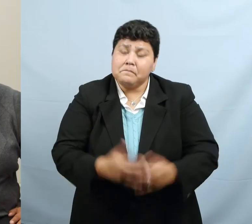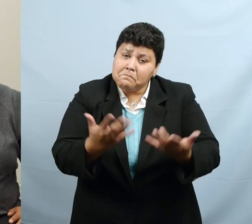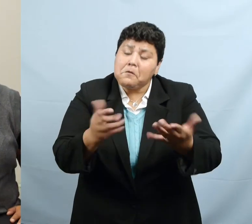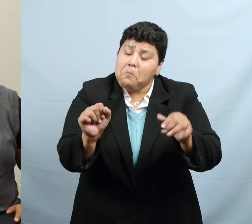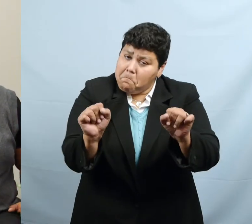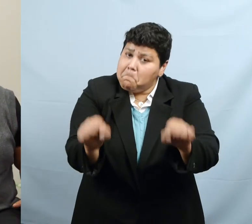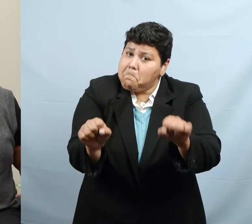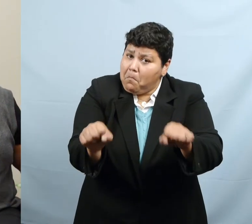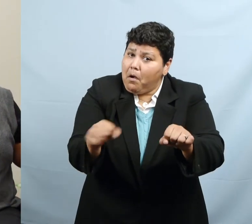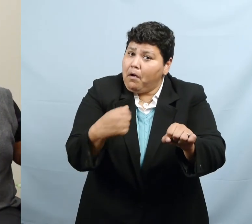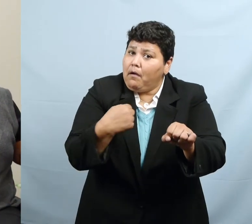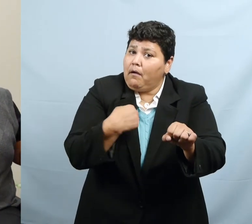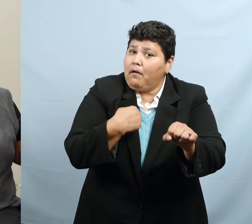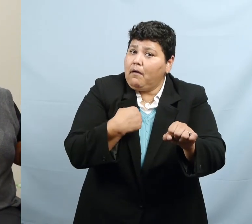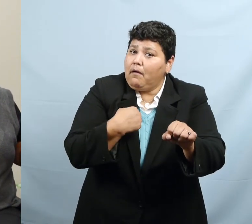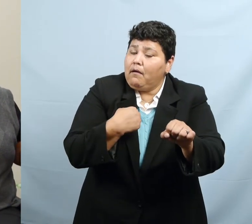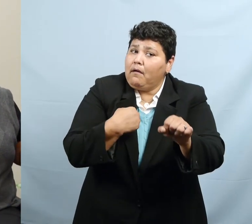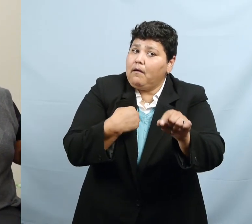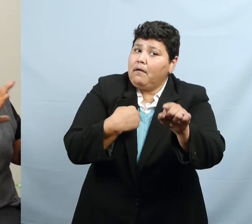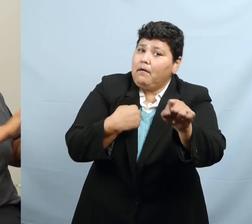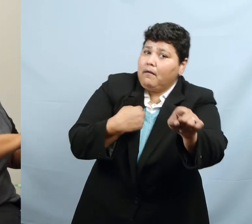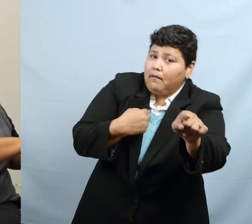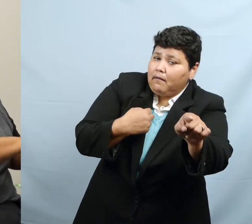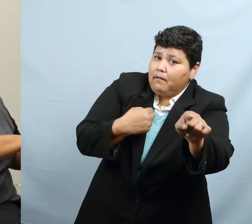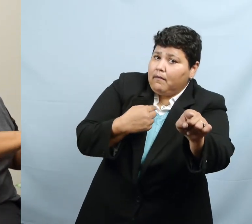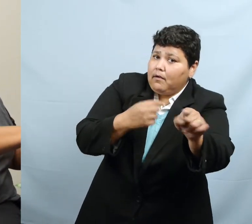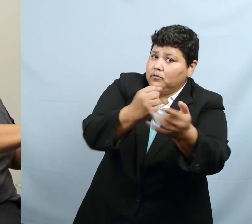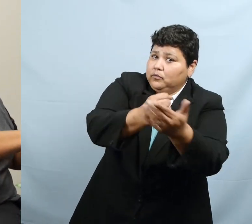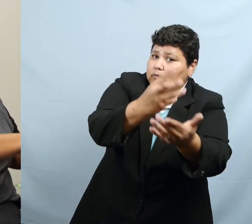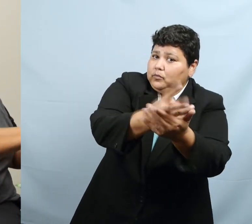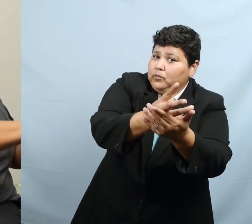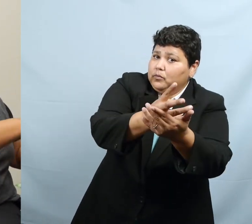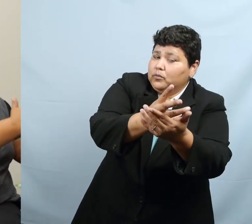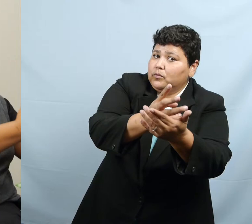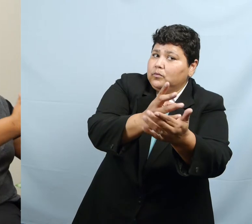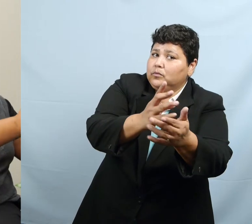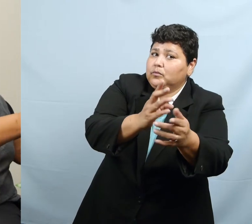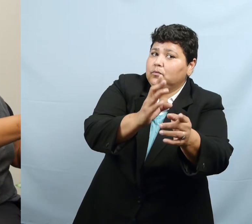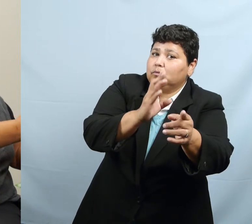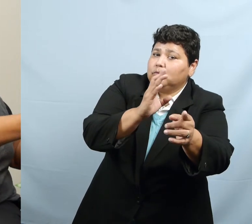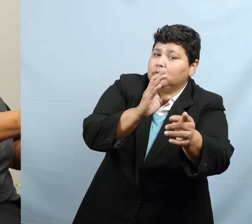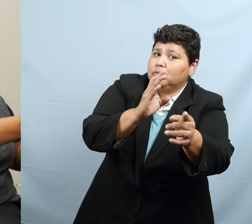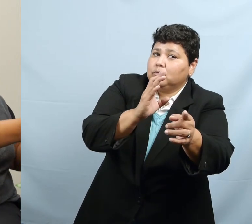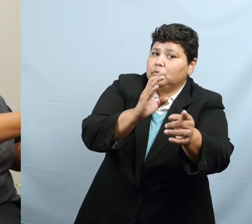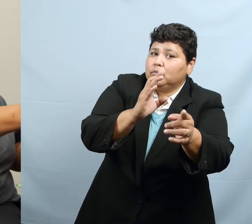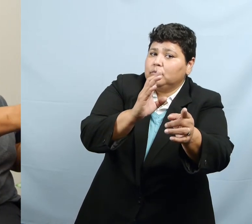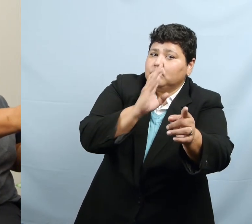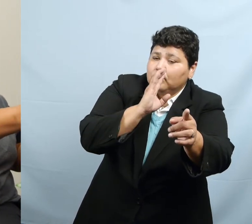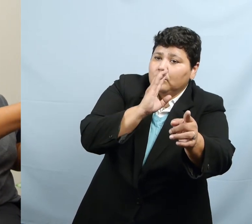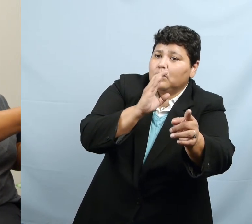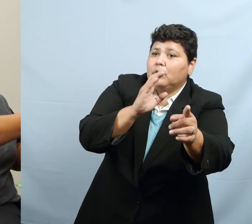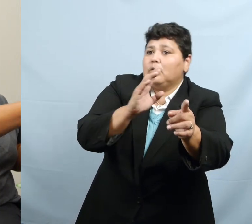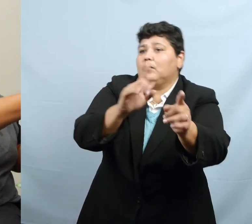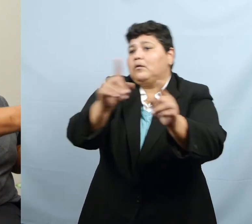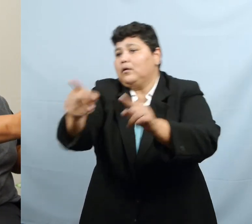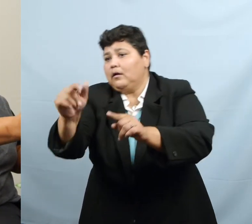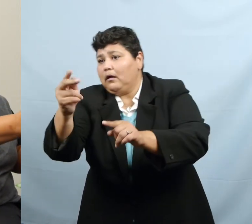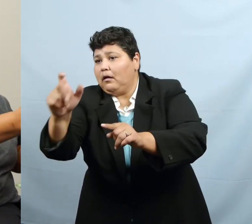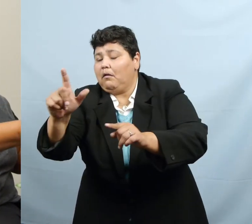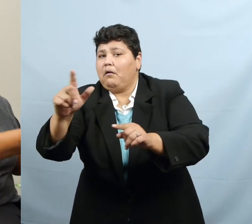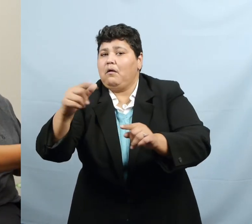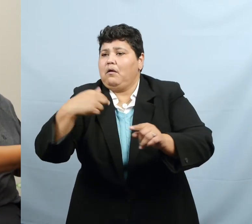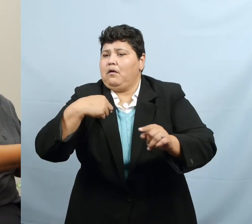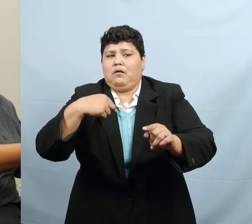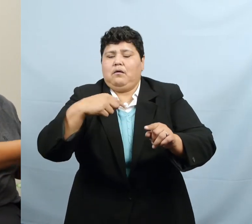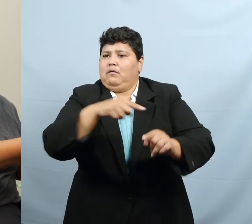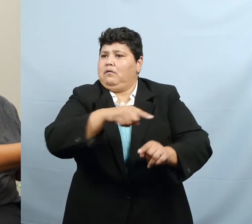It's very possible that that that's because of the intimacy, the level of intimacy, the relationship between her and the brother